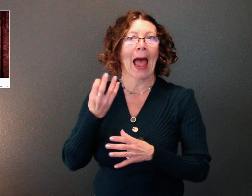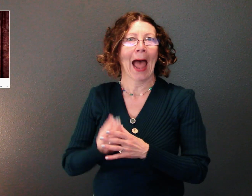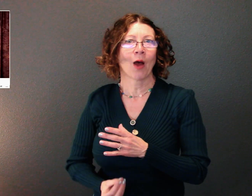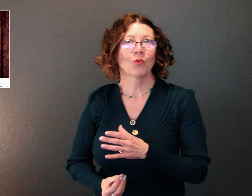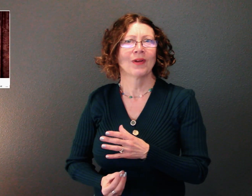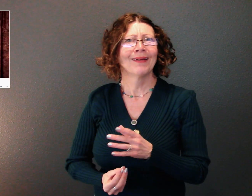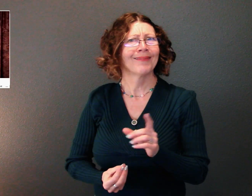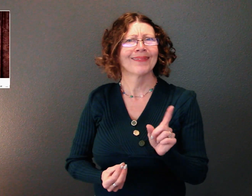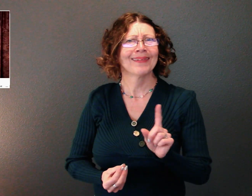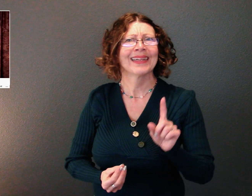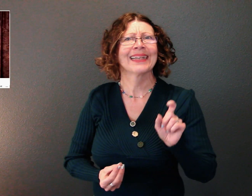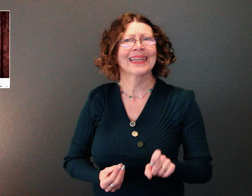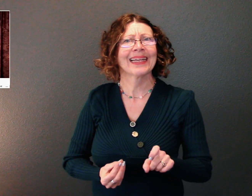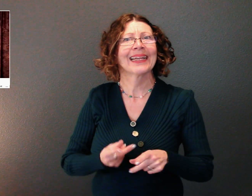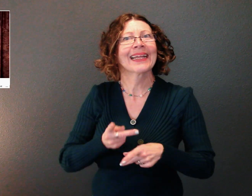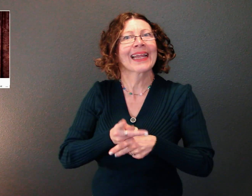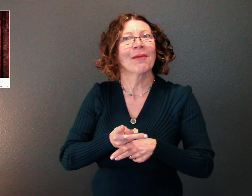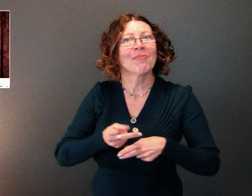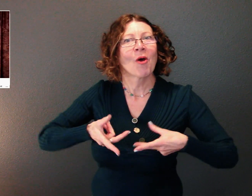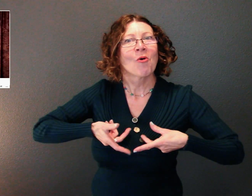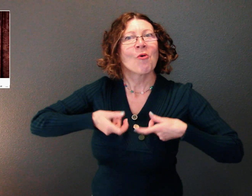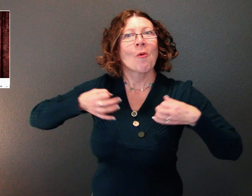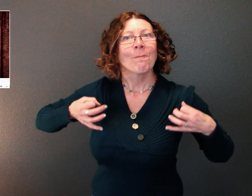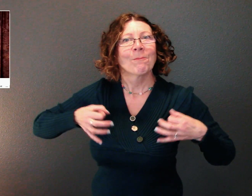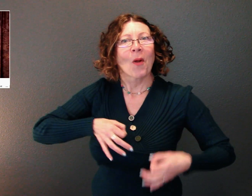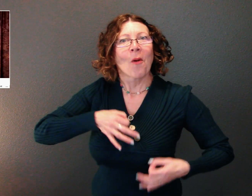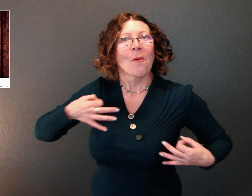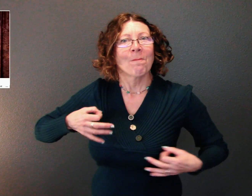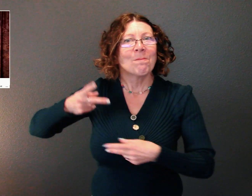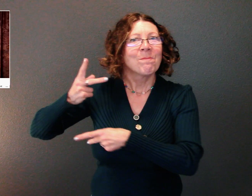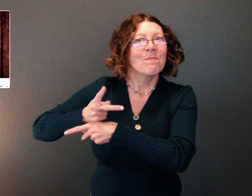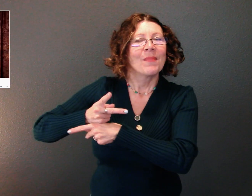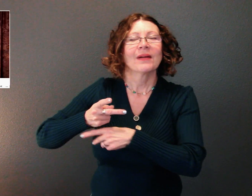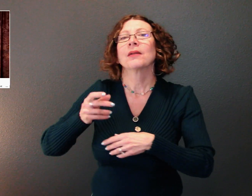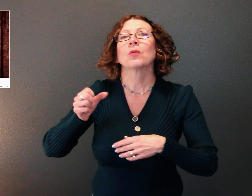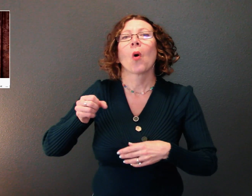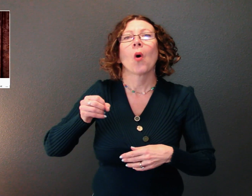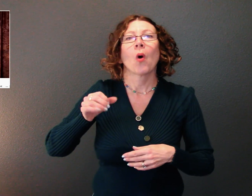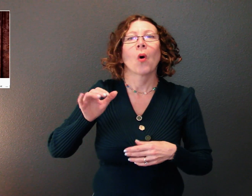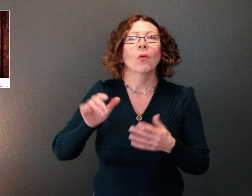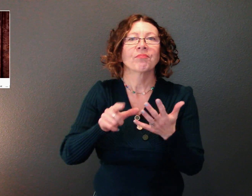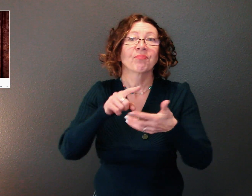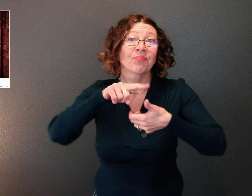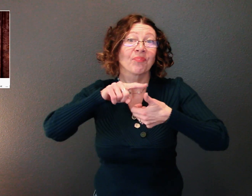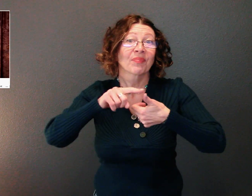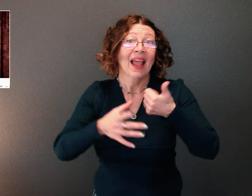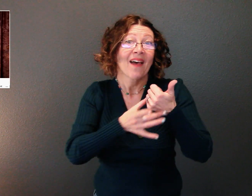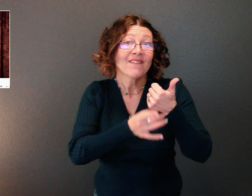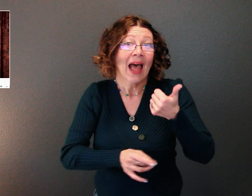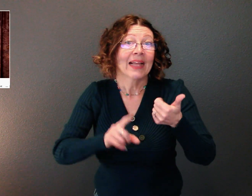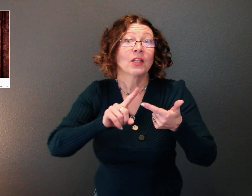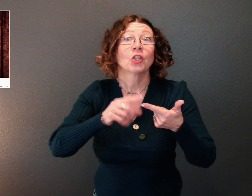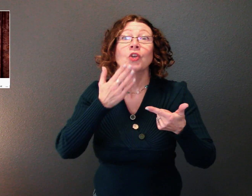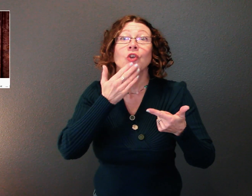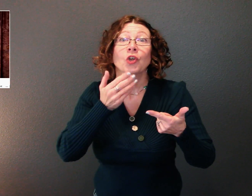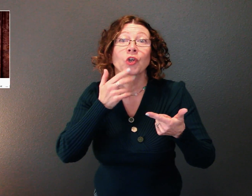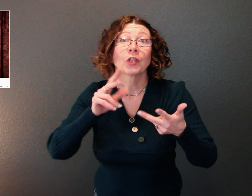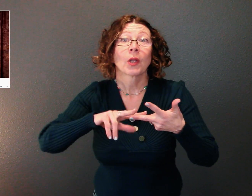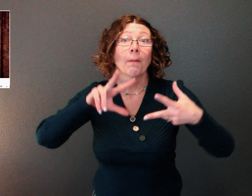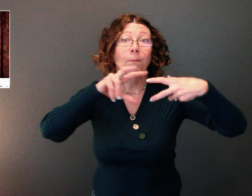system and out of your body. Absorption technically is going to involve moving the products of fats sugars and proteins